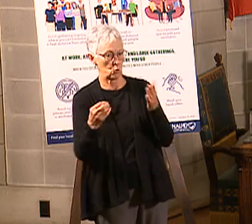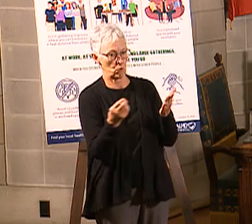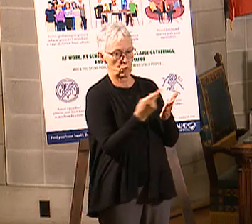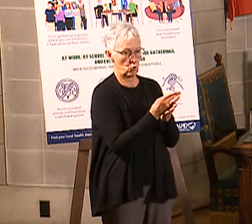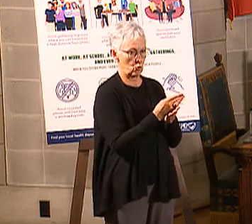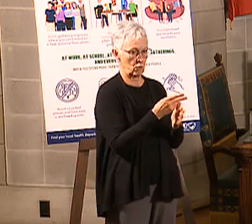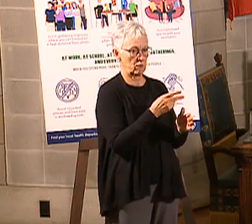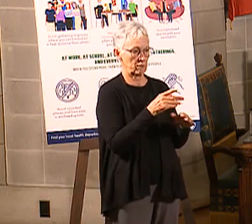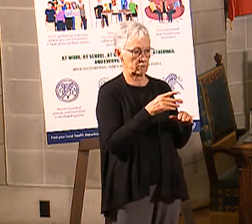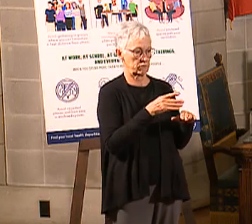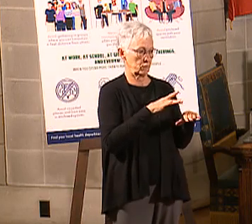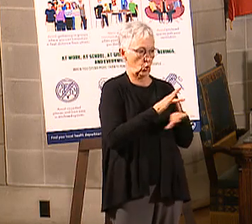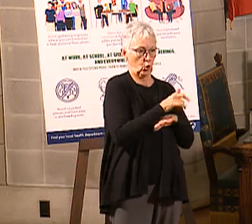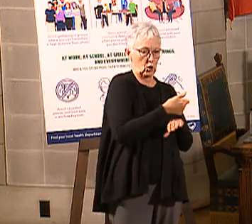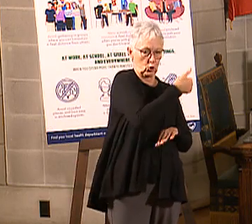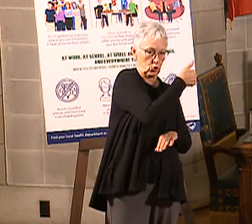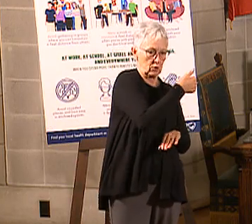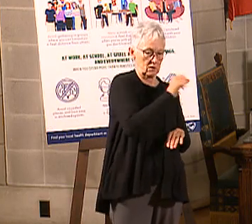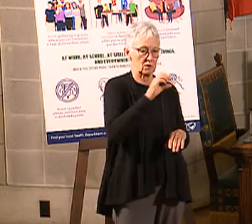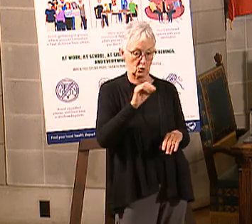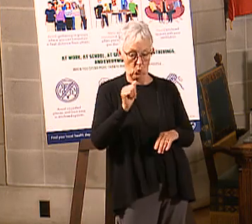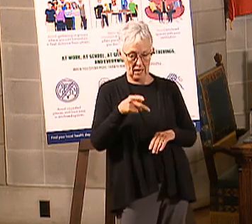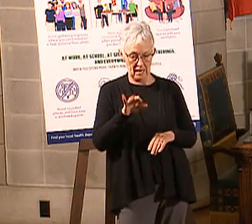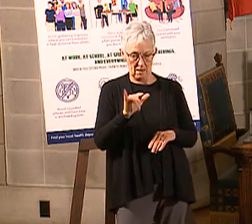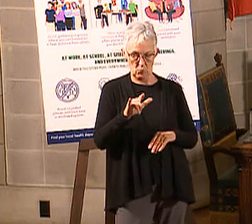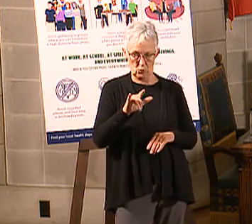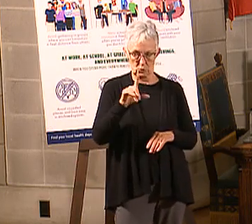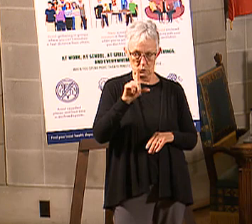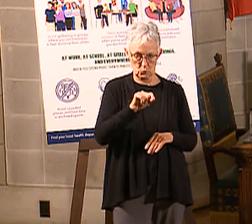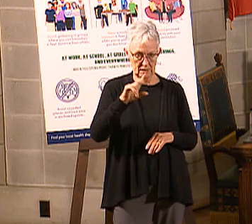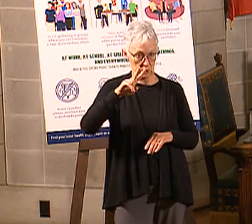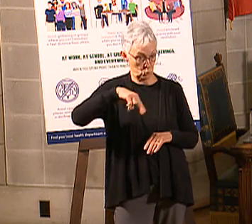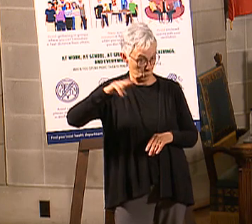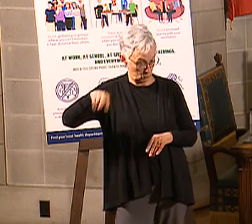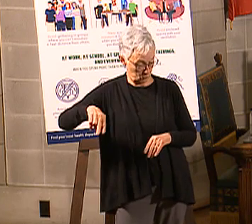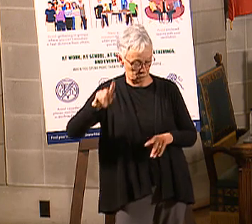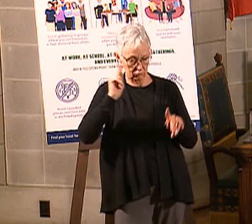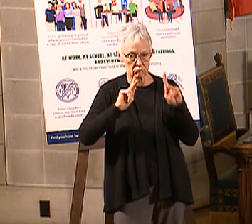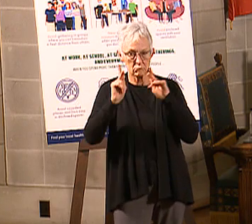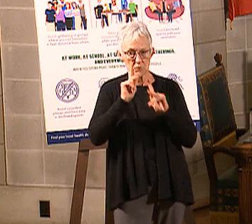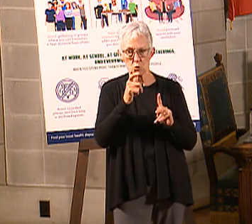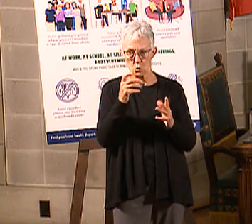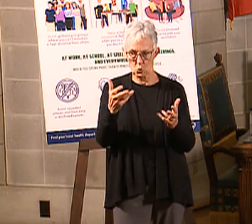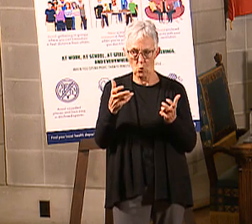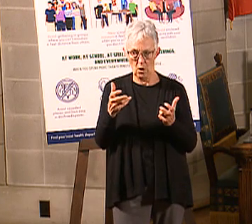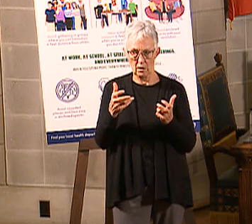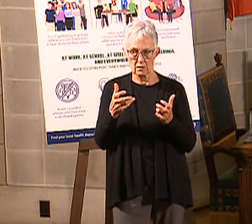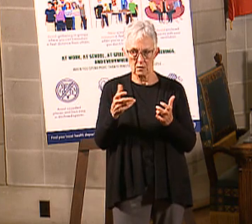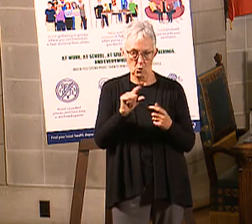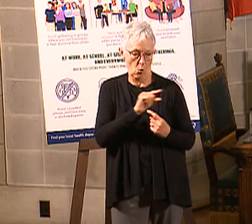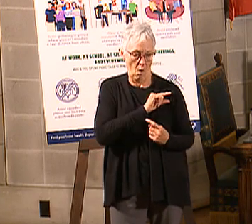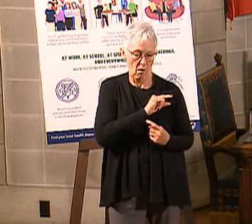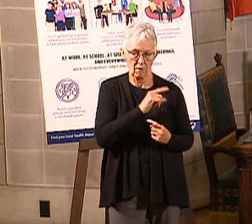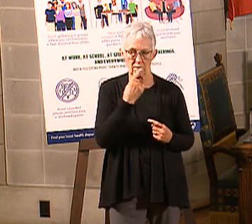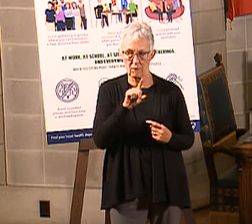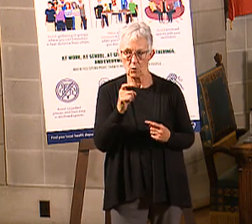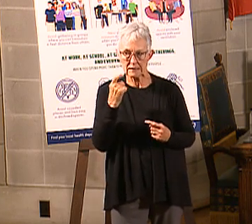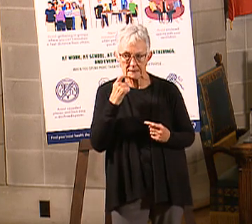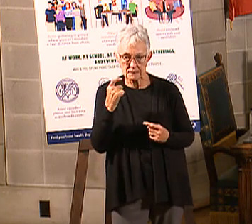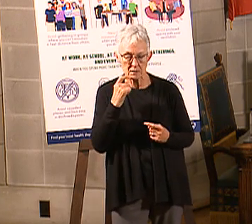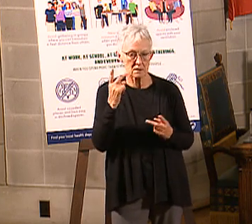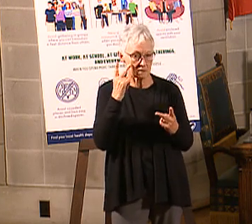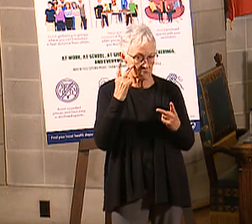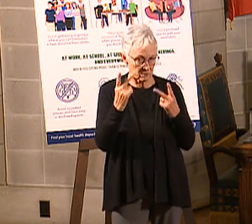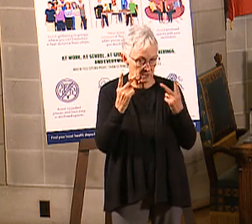So a year, so in April of 22, individuals who would like to qualify for dental vision over-the-counter medications